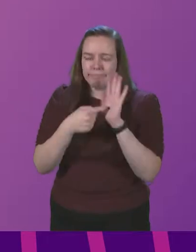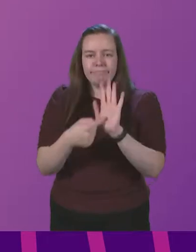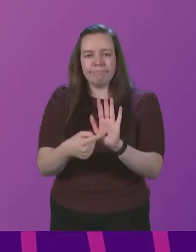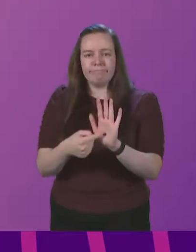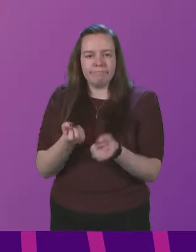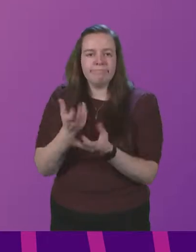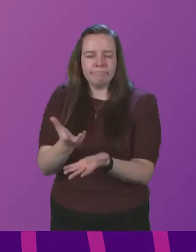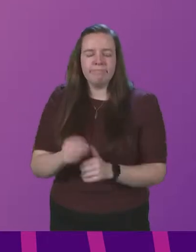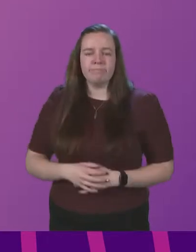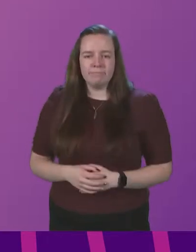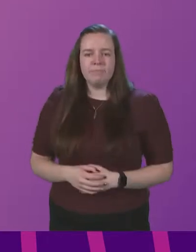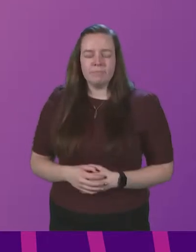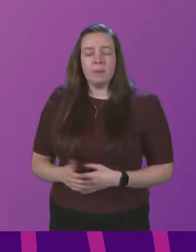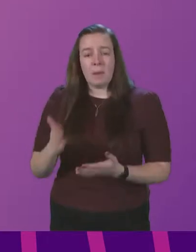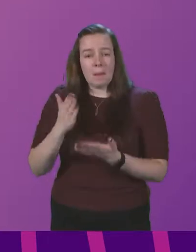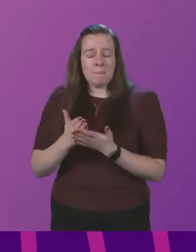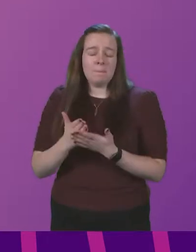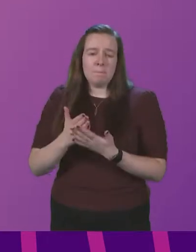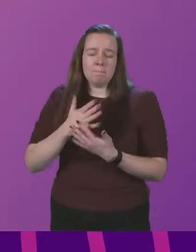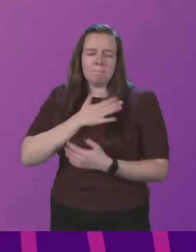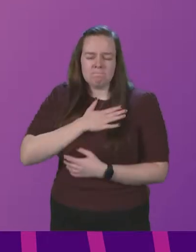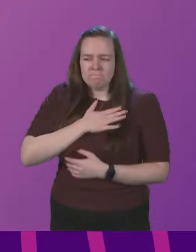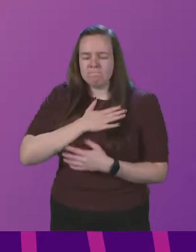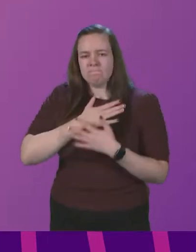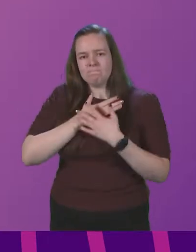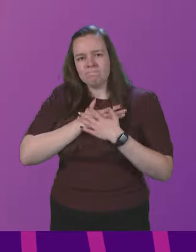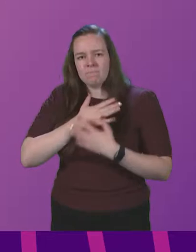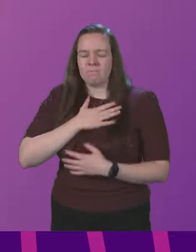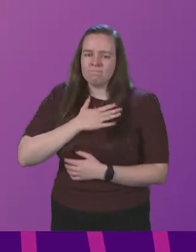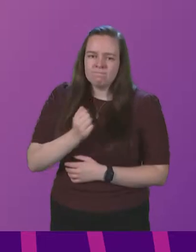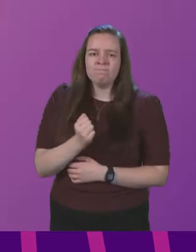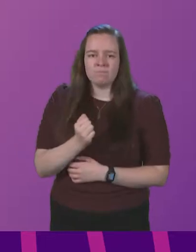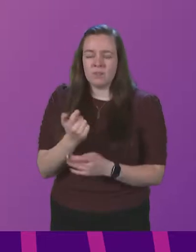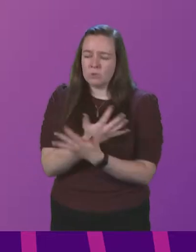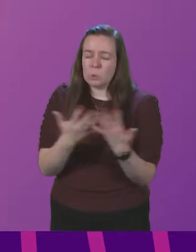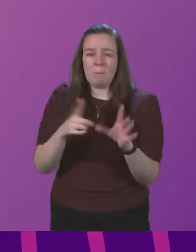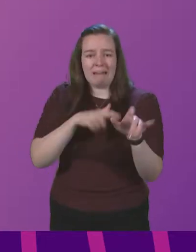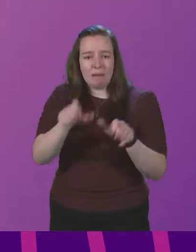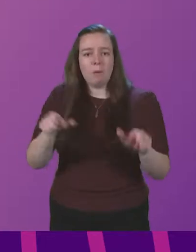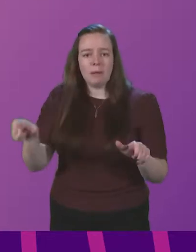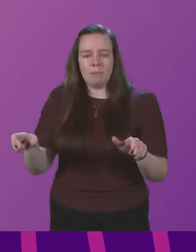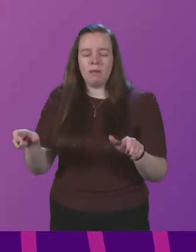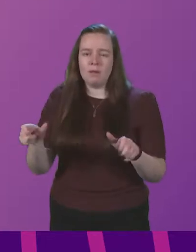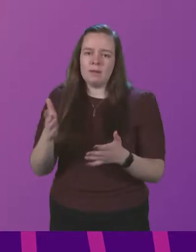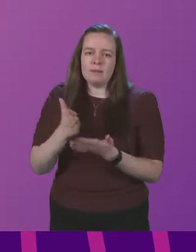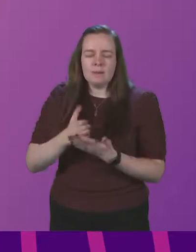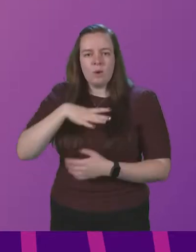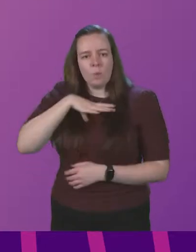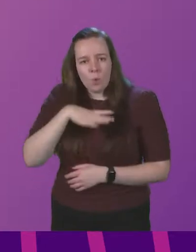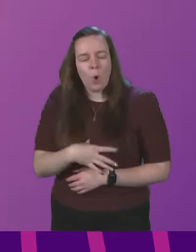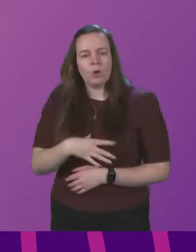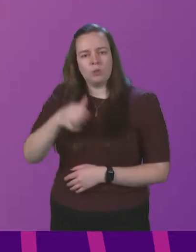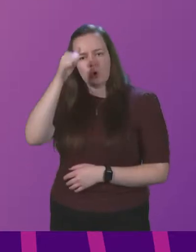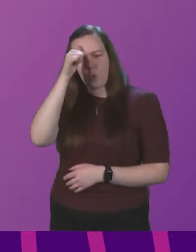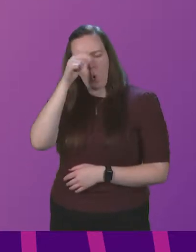There is a huge, compassionate heart in so many of our young people and a deep desire to